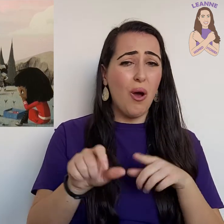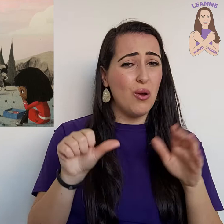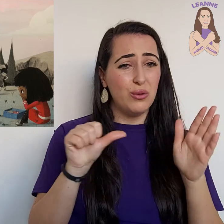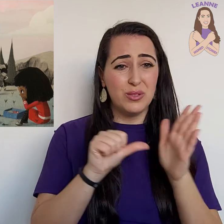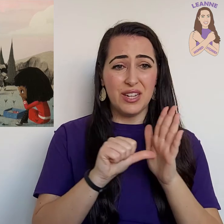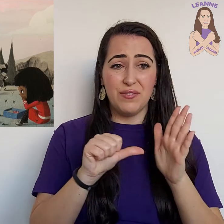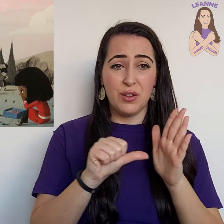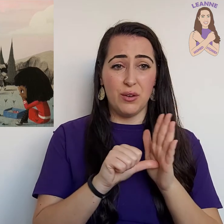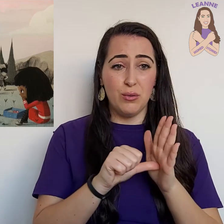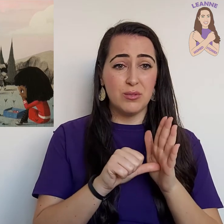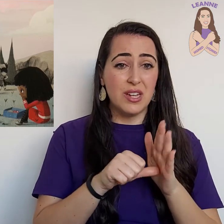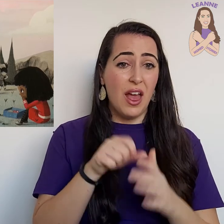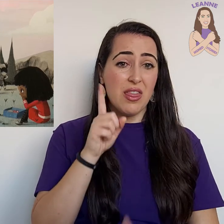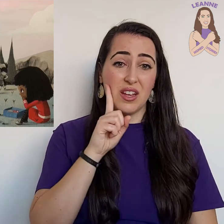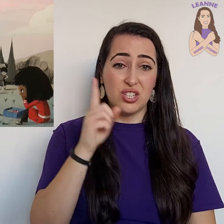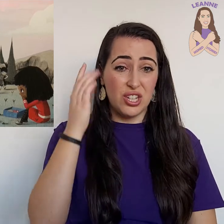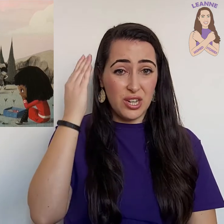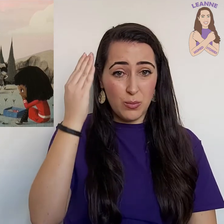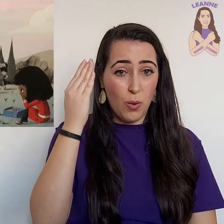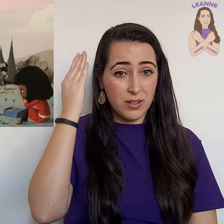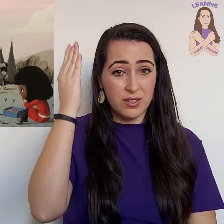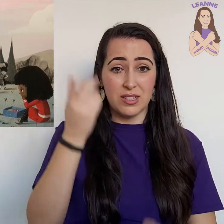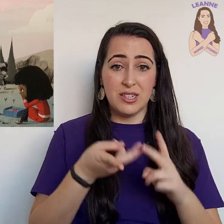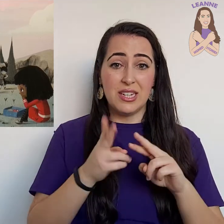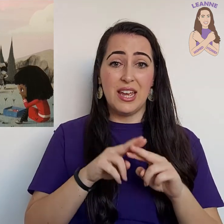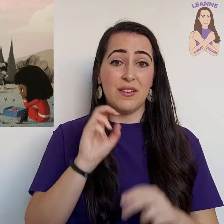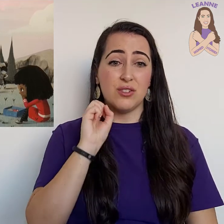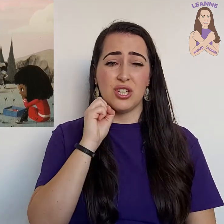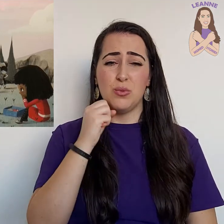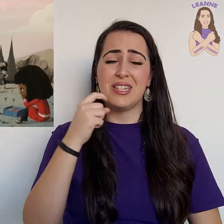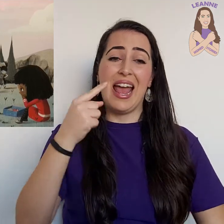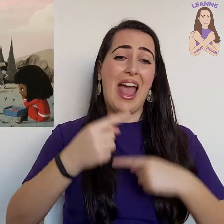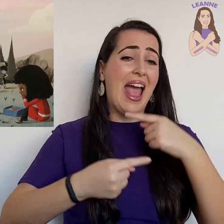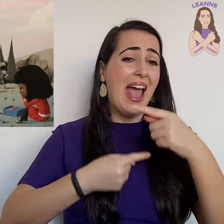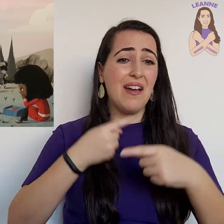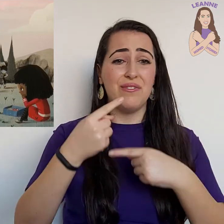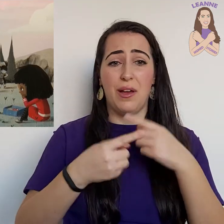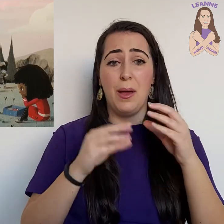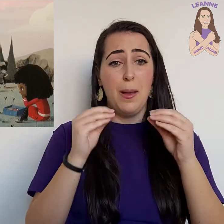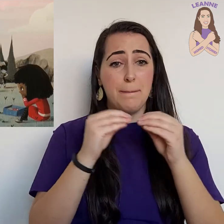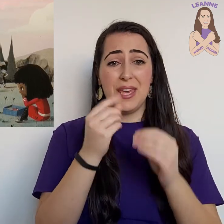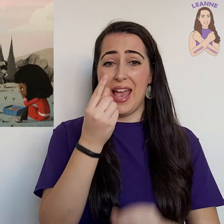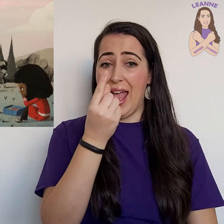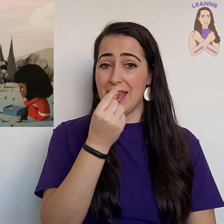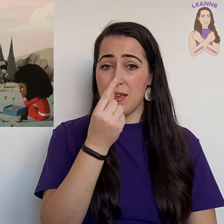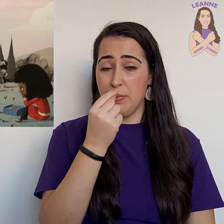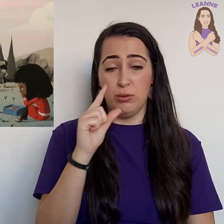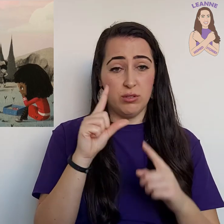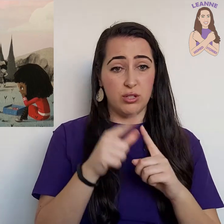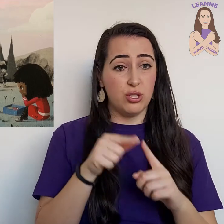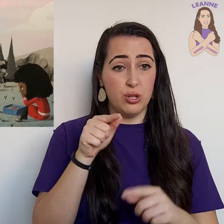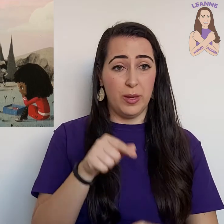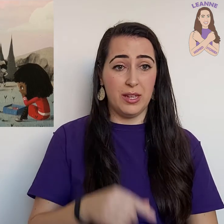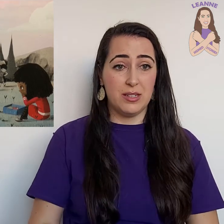difficult that she wondered if she would ever be able to do it.